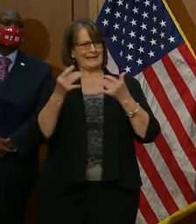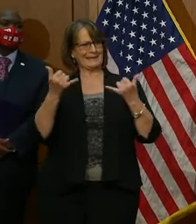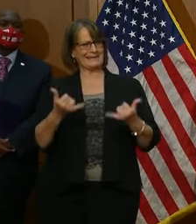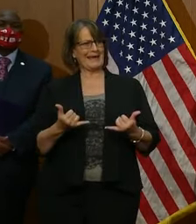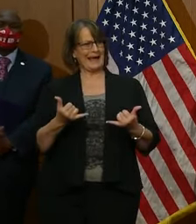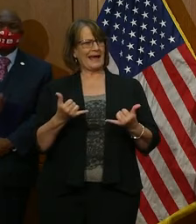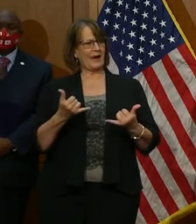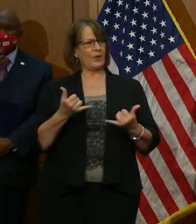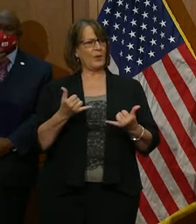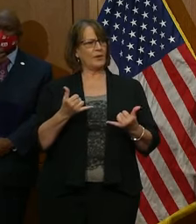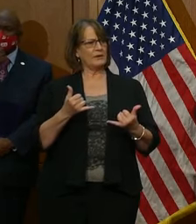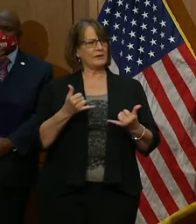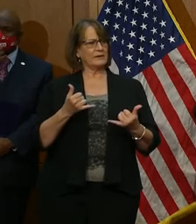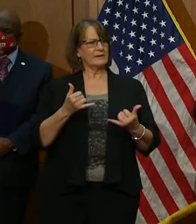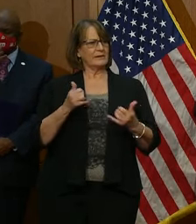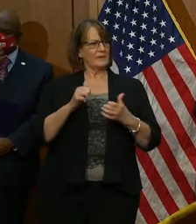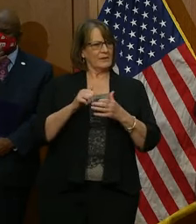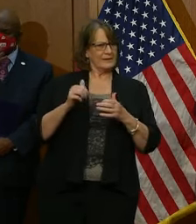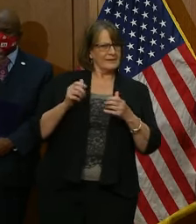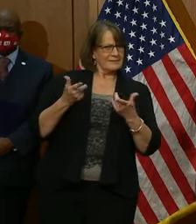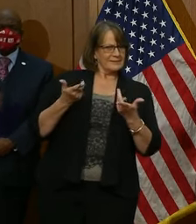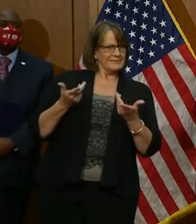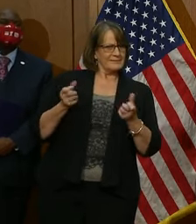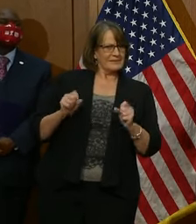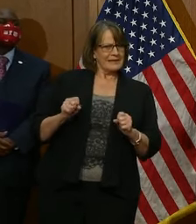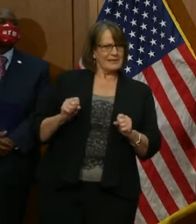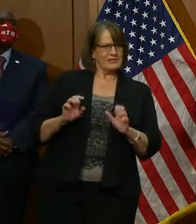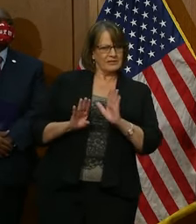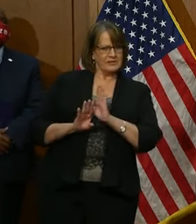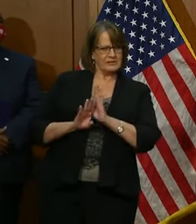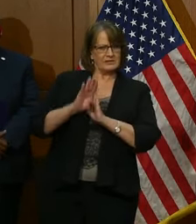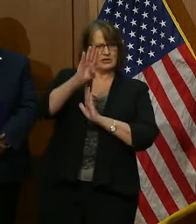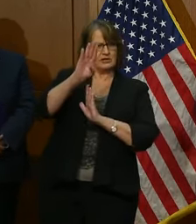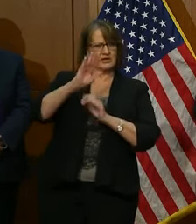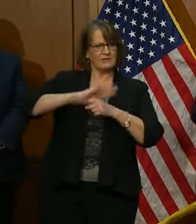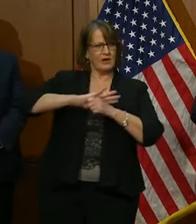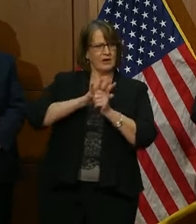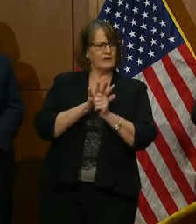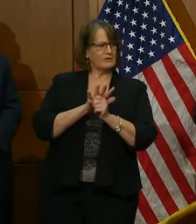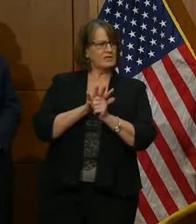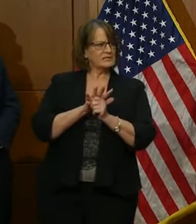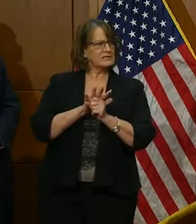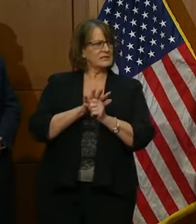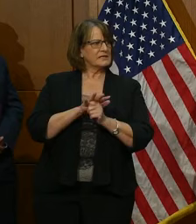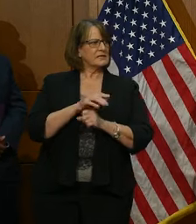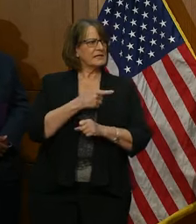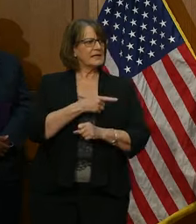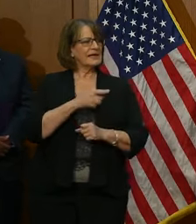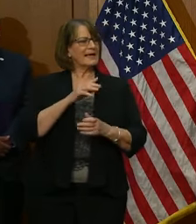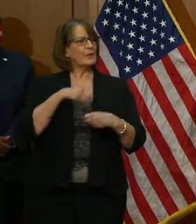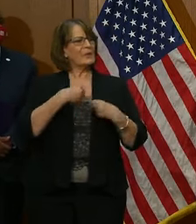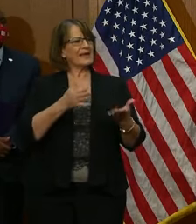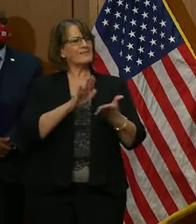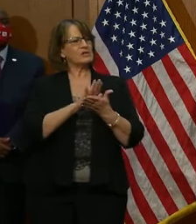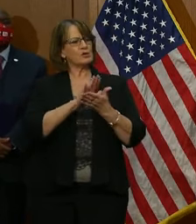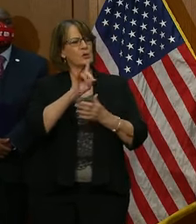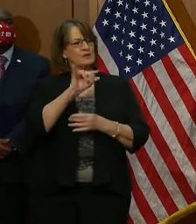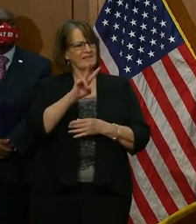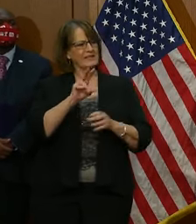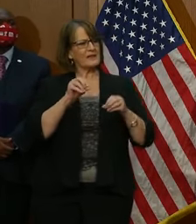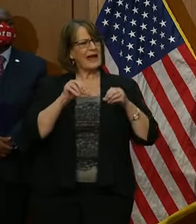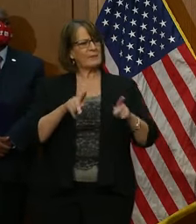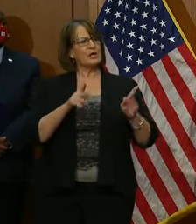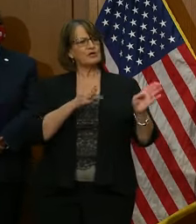context of, you know, potentially some surges? And the intent of this guidance is to give school divisions the opportunity to prepare